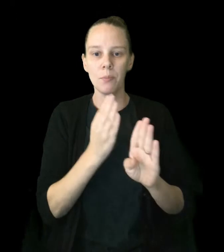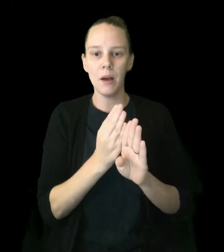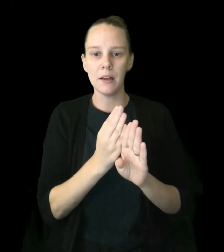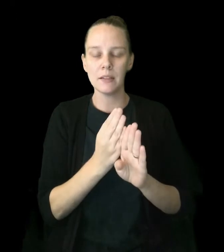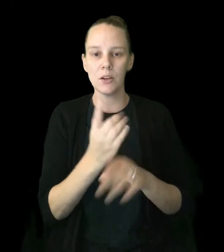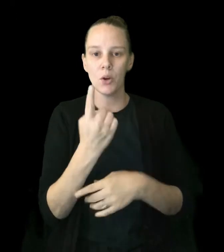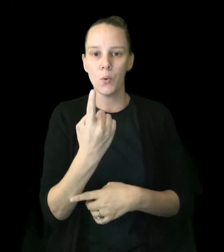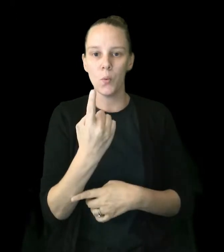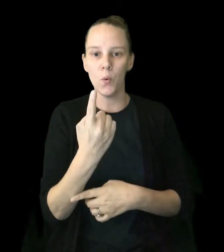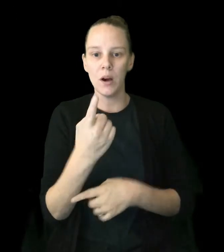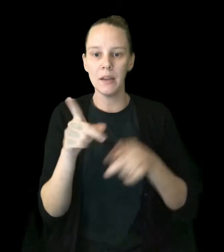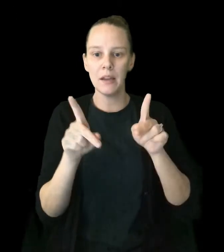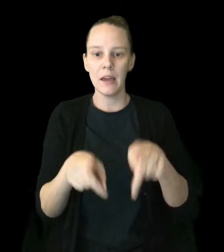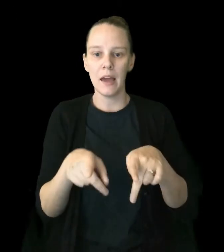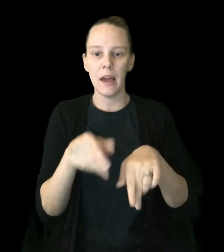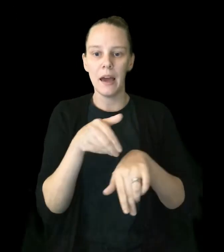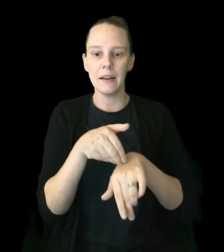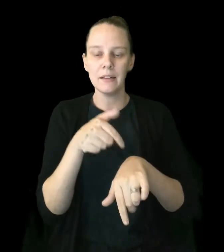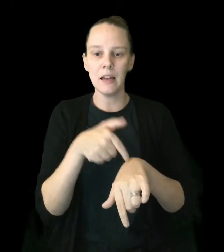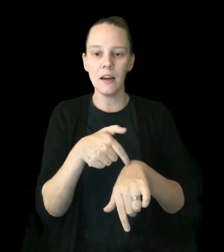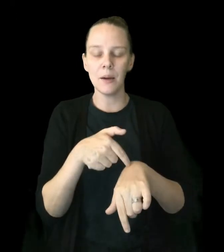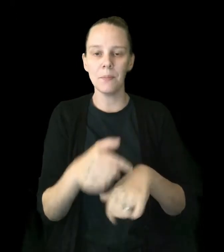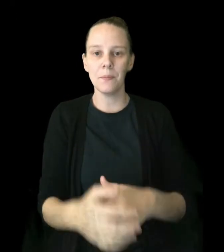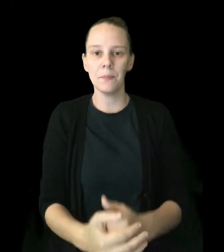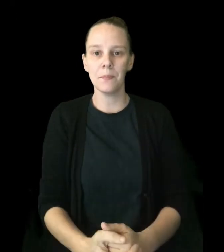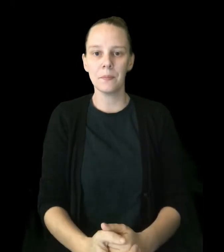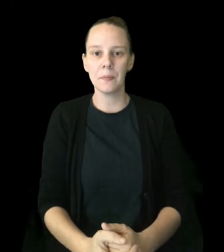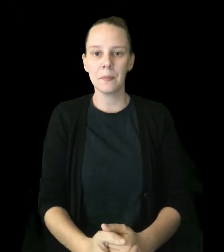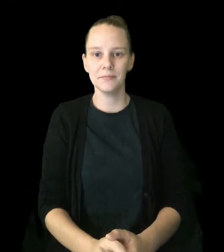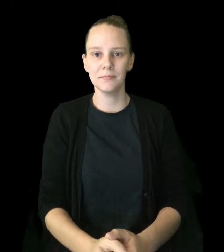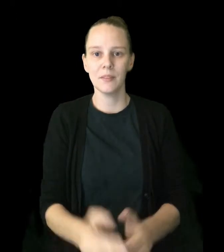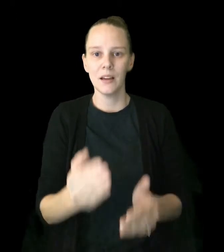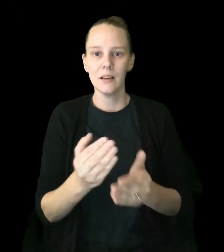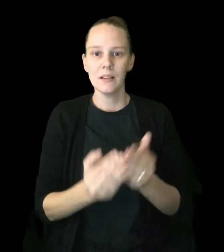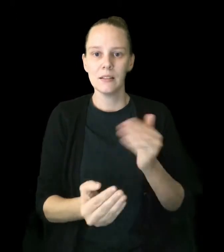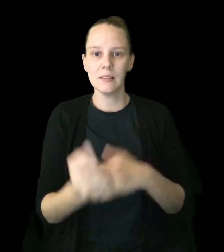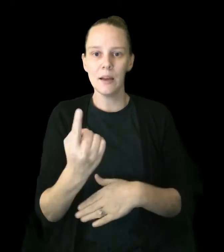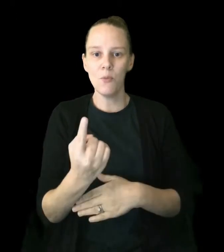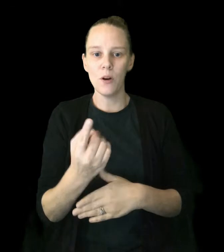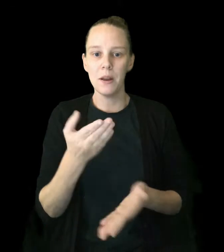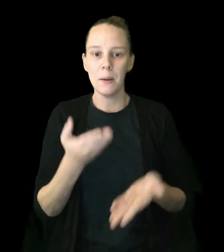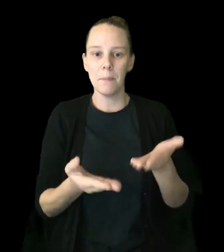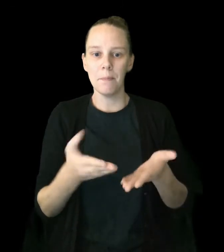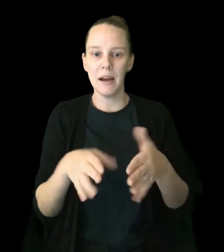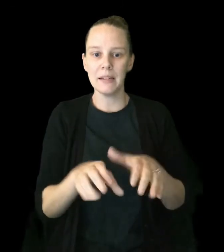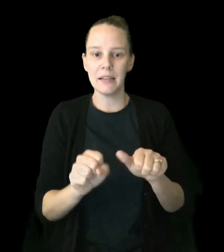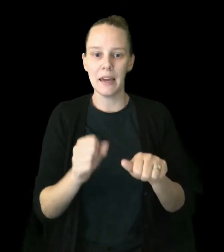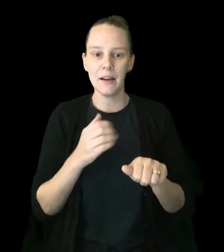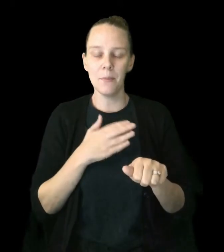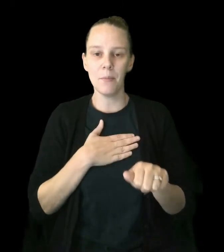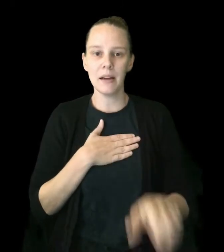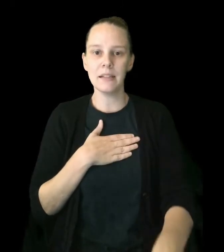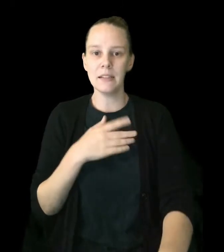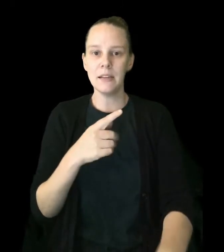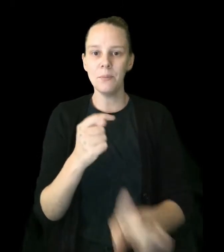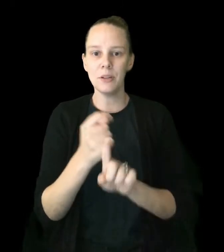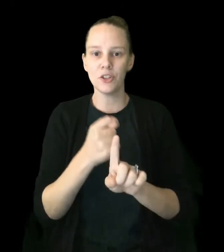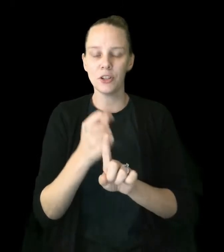bus one at a time. So, someone might take my temperature